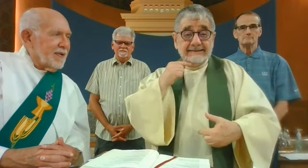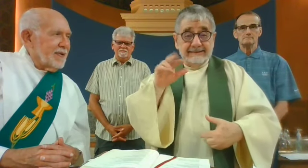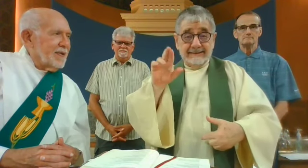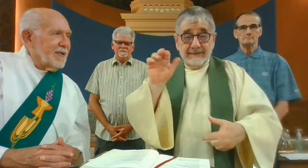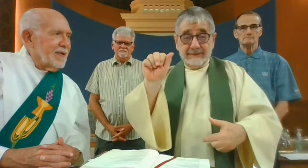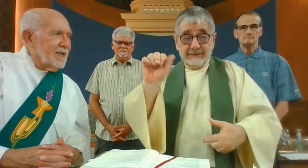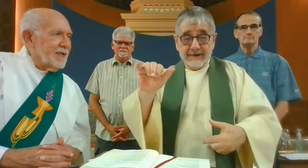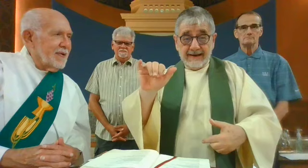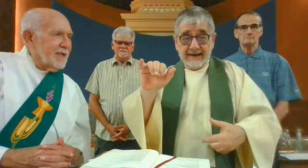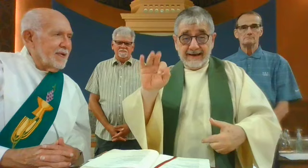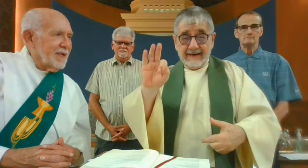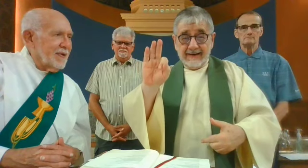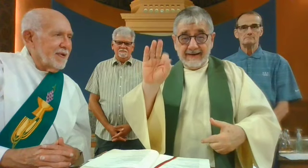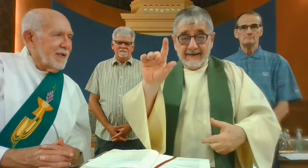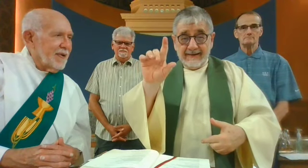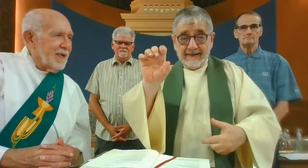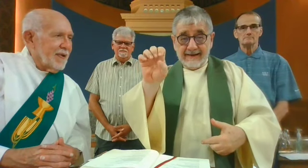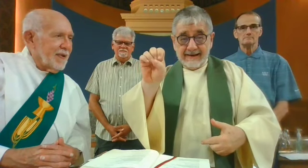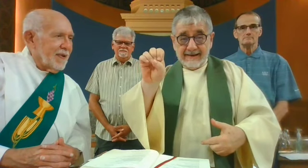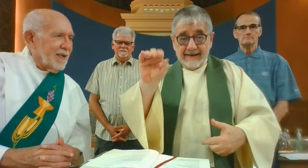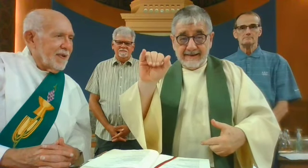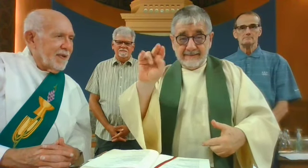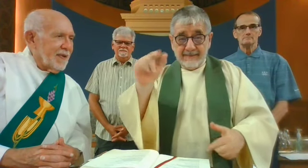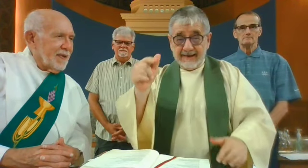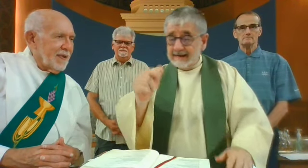I am the priest, Fr. Ray Fleming.